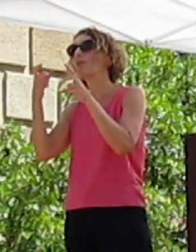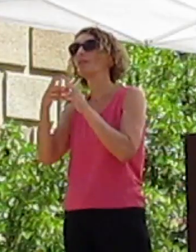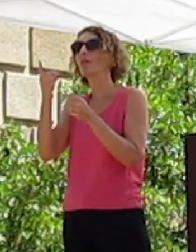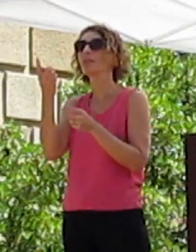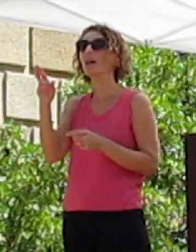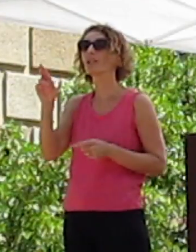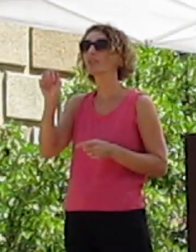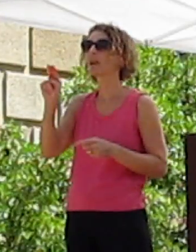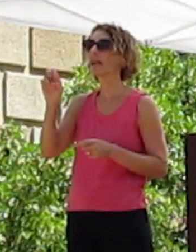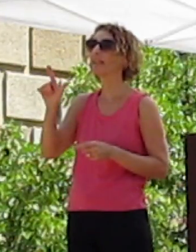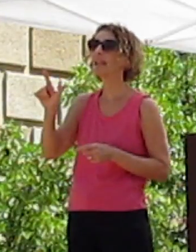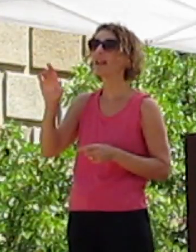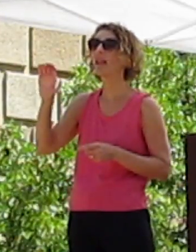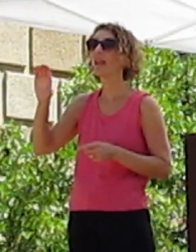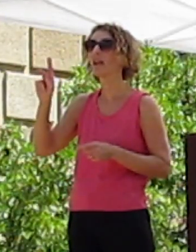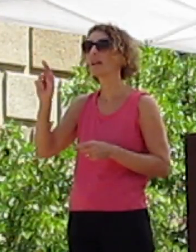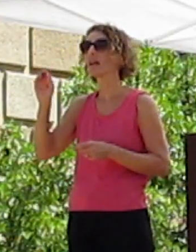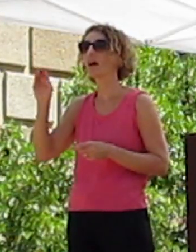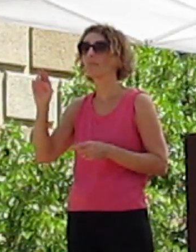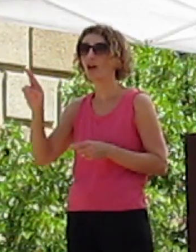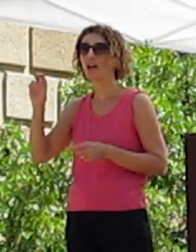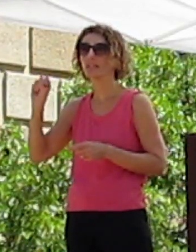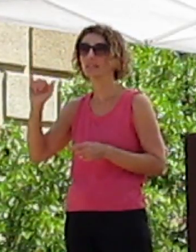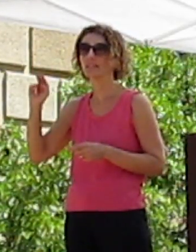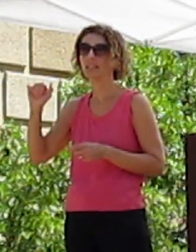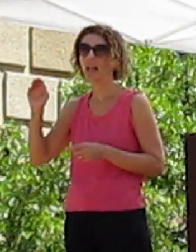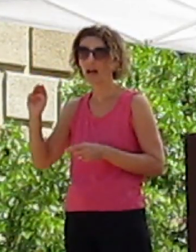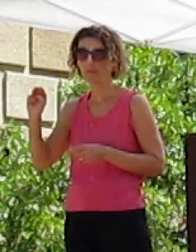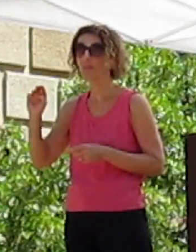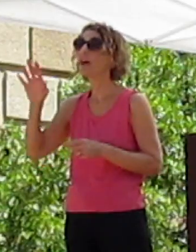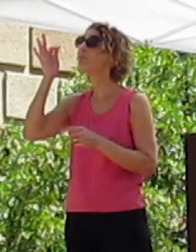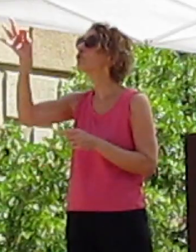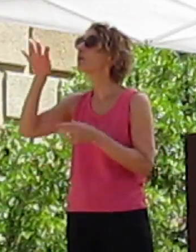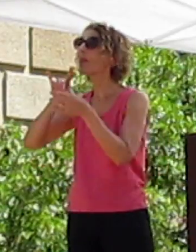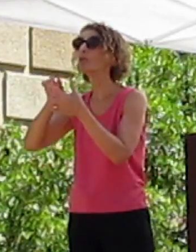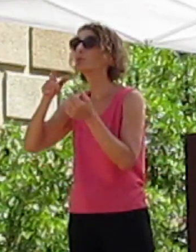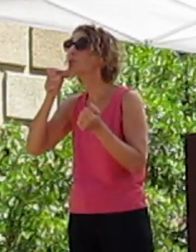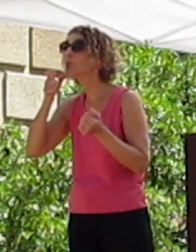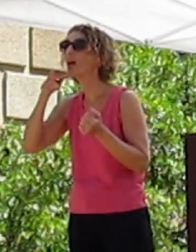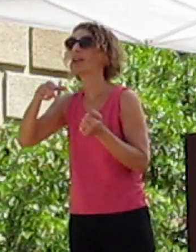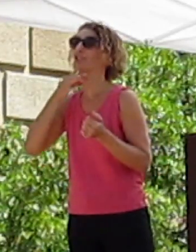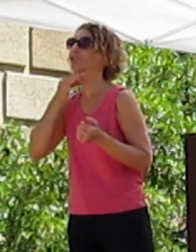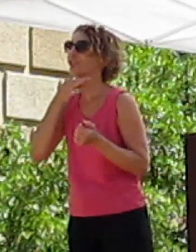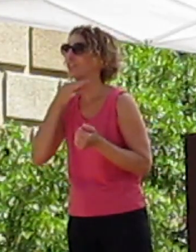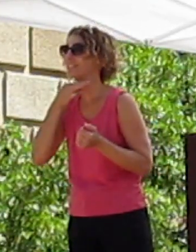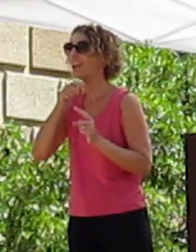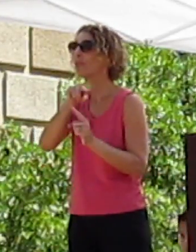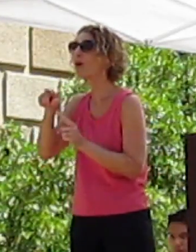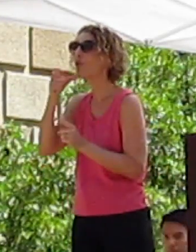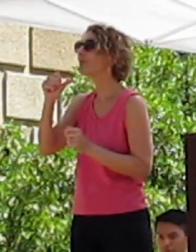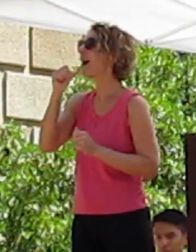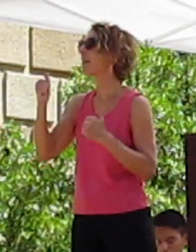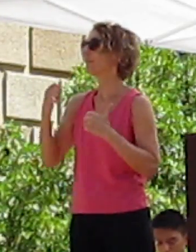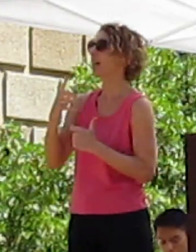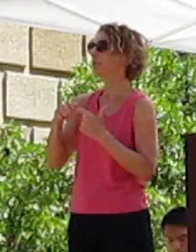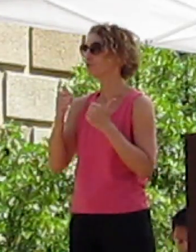Anil Kumar Sinha. The future belongs to the curious, the ones who are not afraid to try